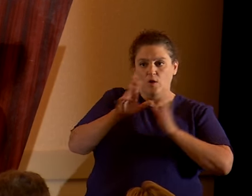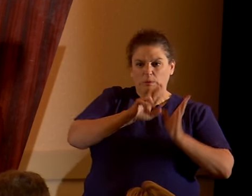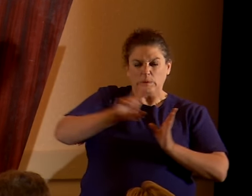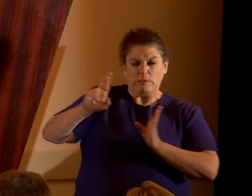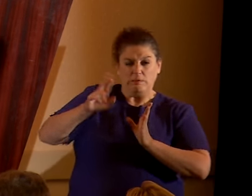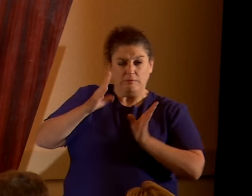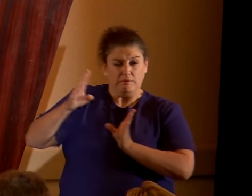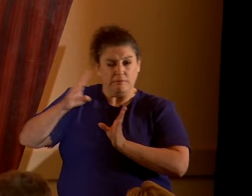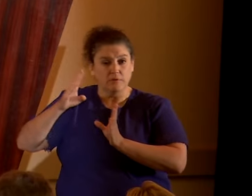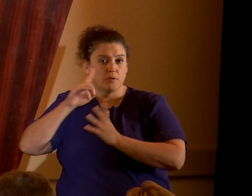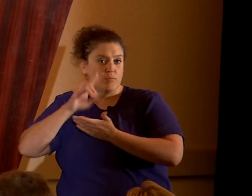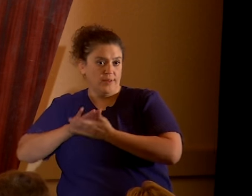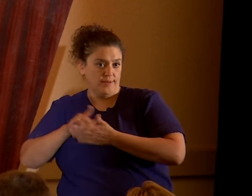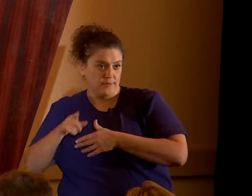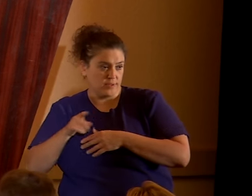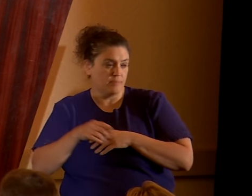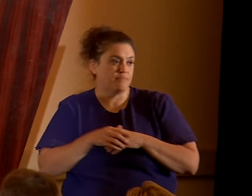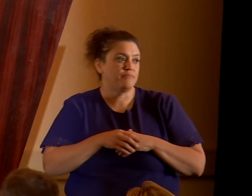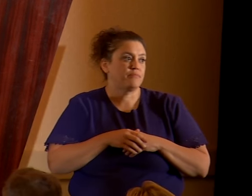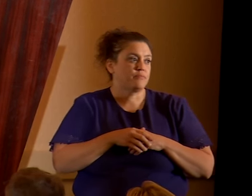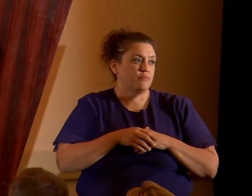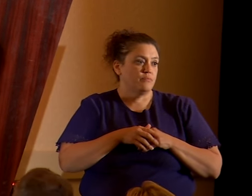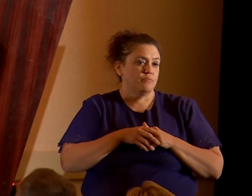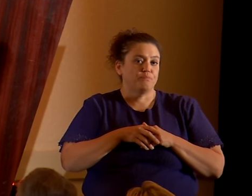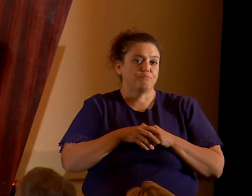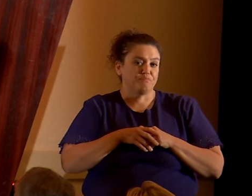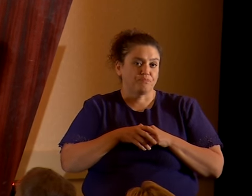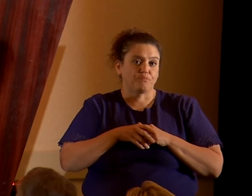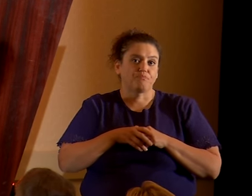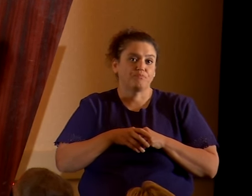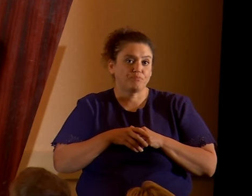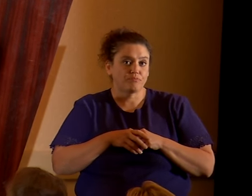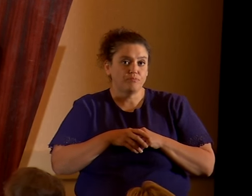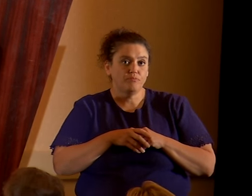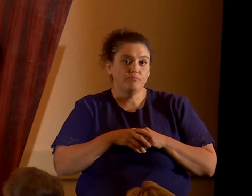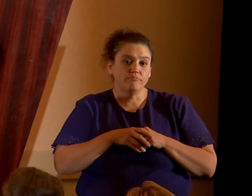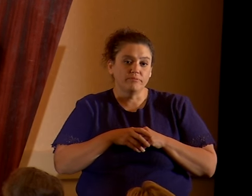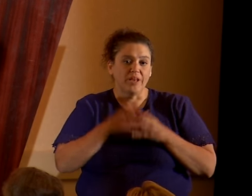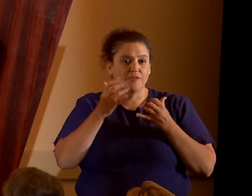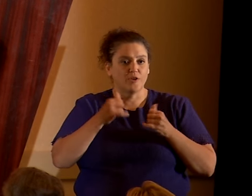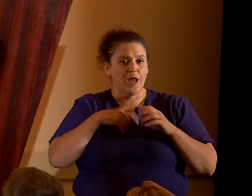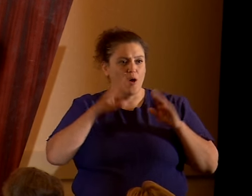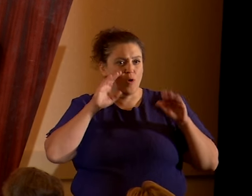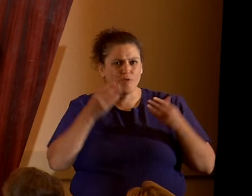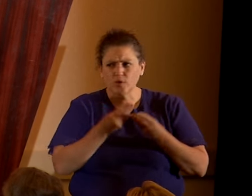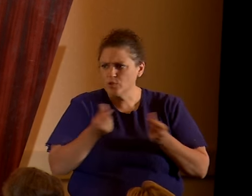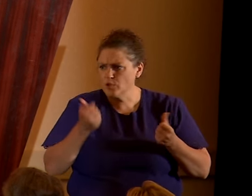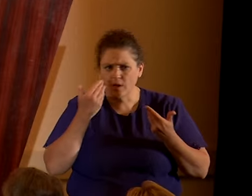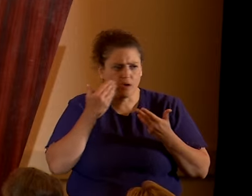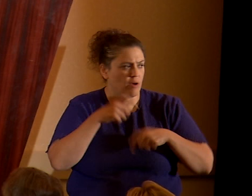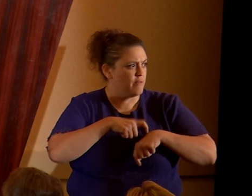fundamentalists believe in. And now I want to get into the solution. I hope I have time for that.